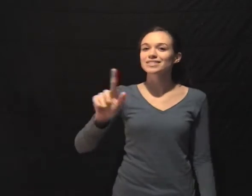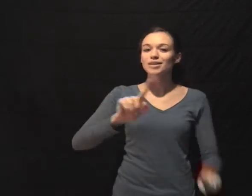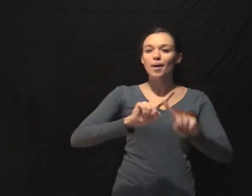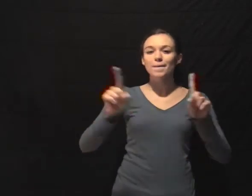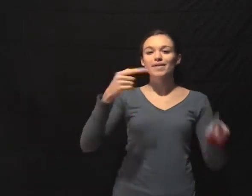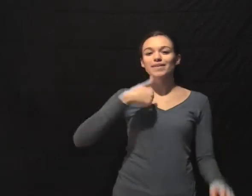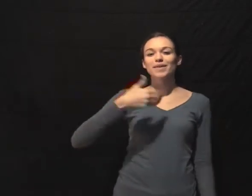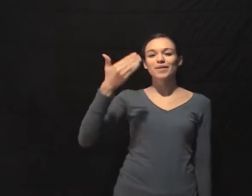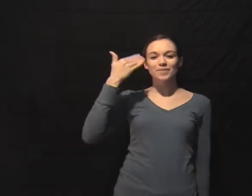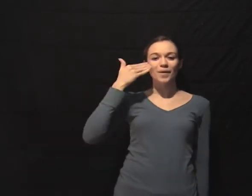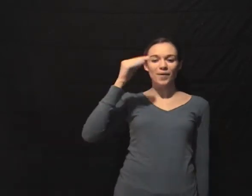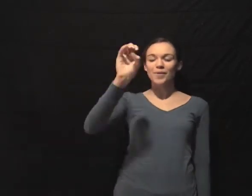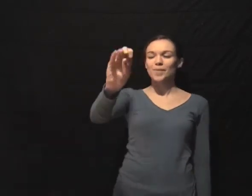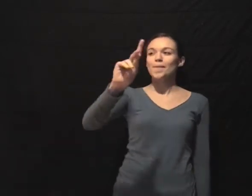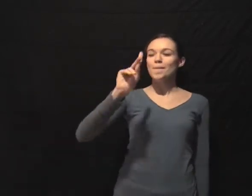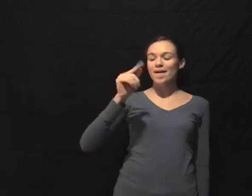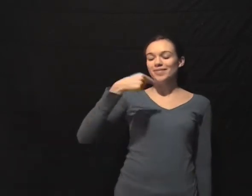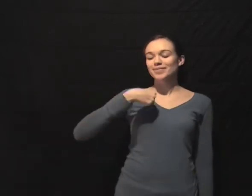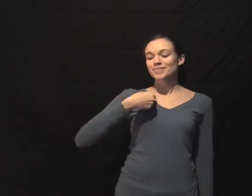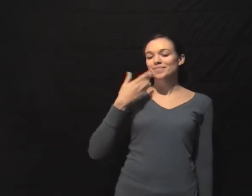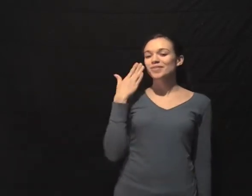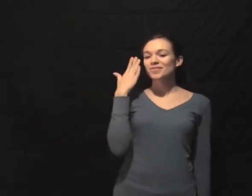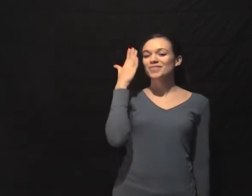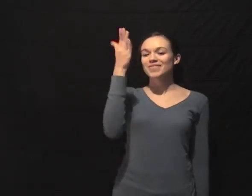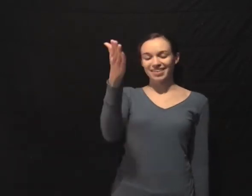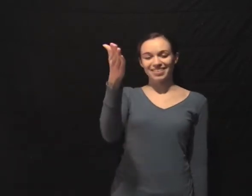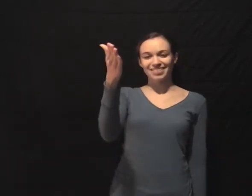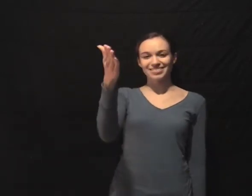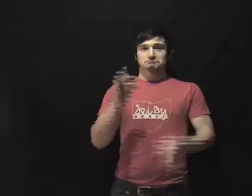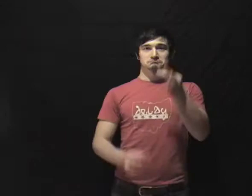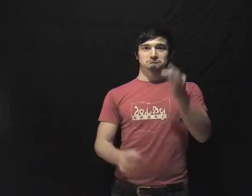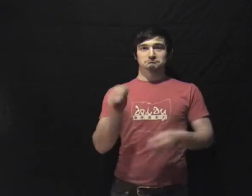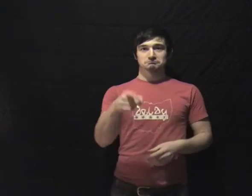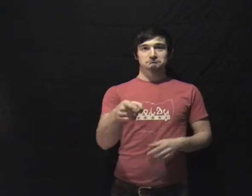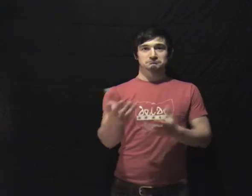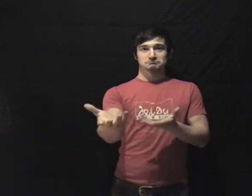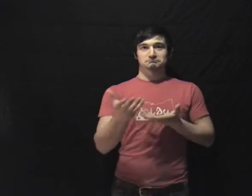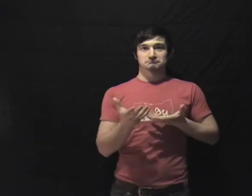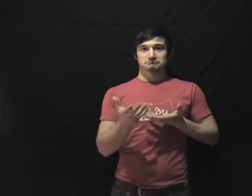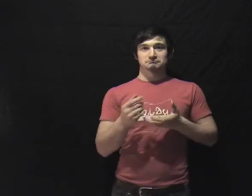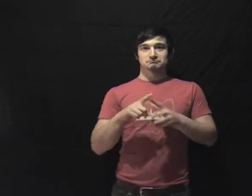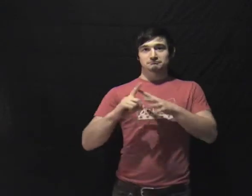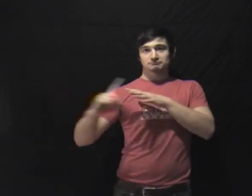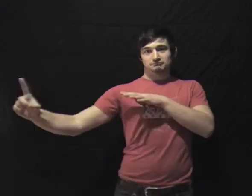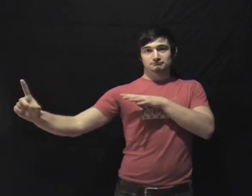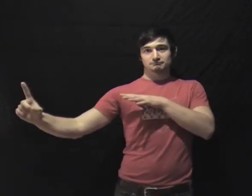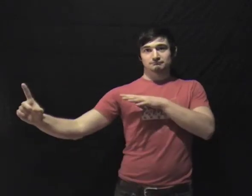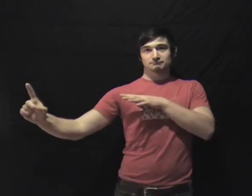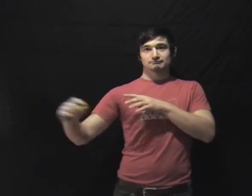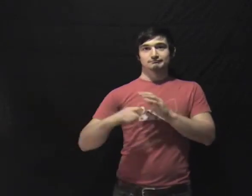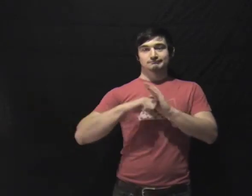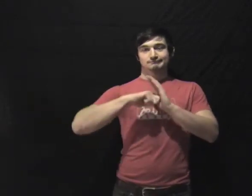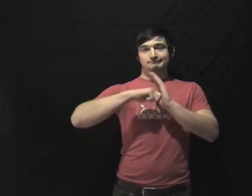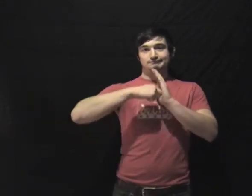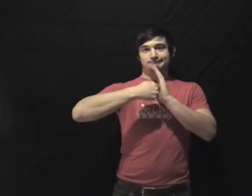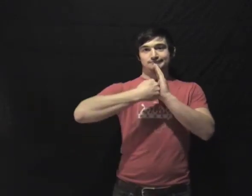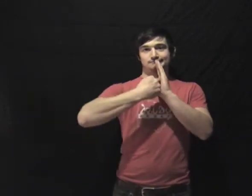And come right back to me But if you're gonna go I'm giving